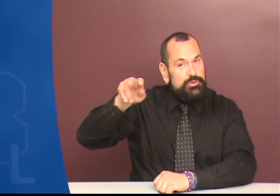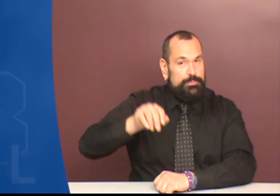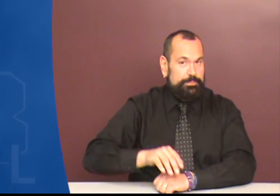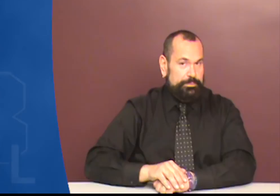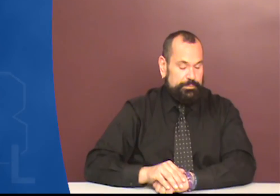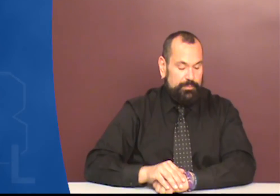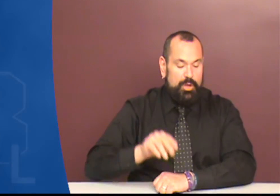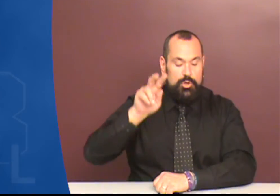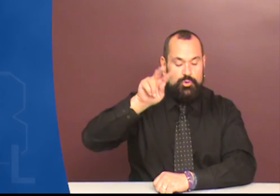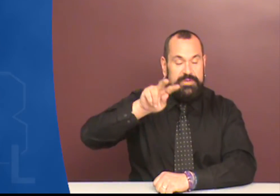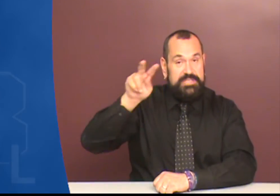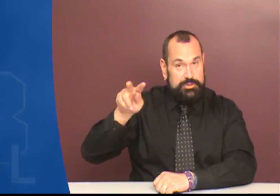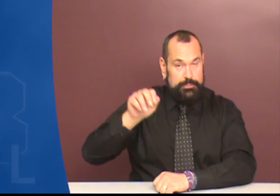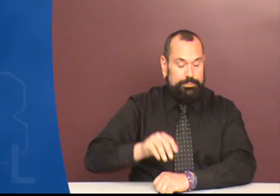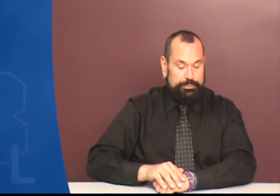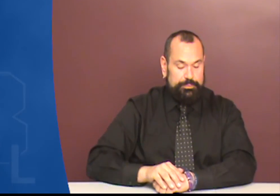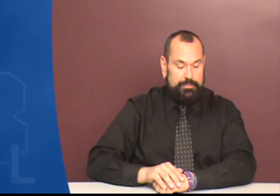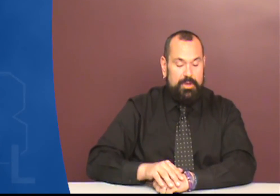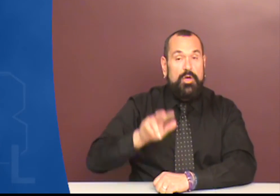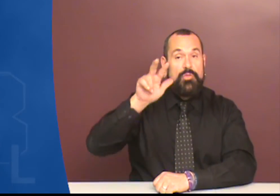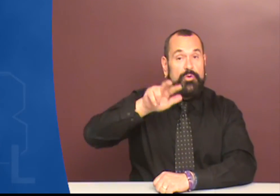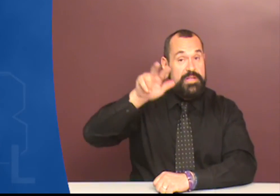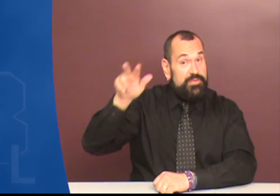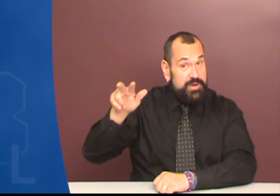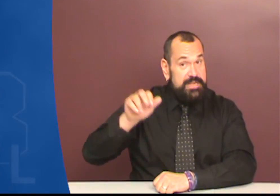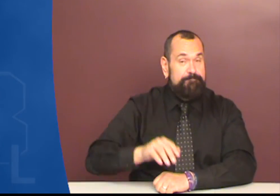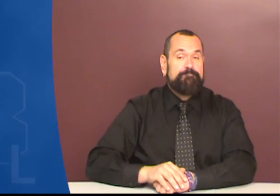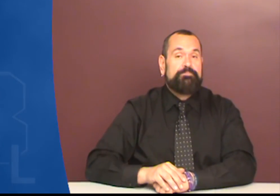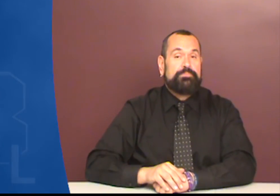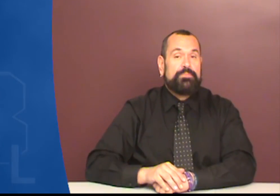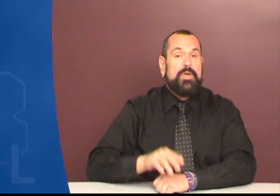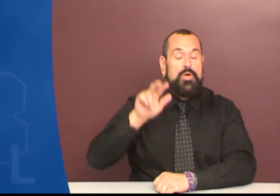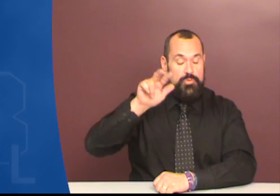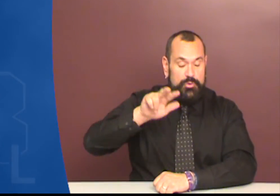22 33 33